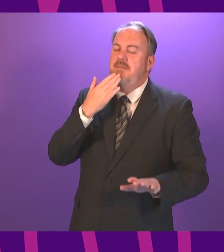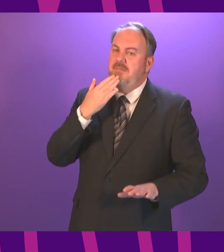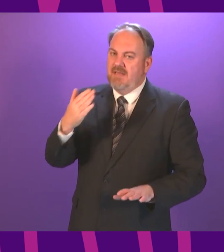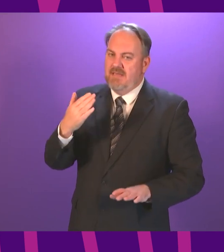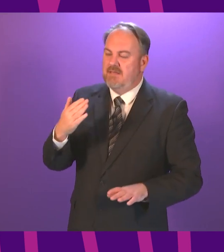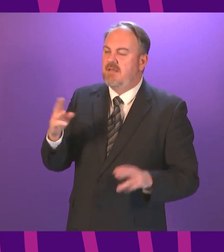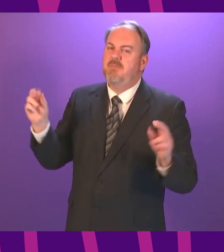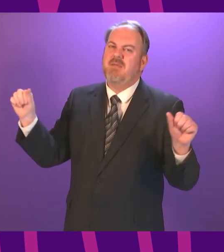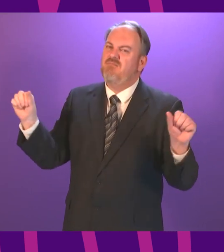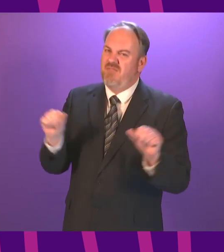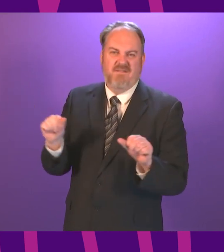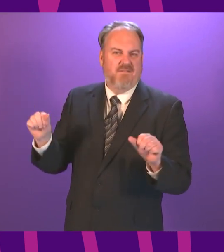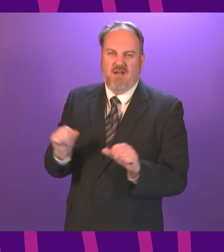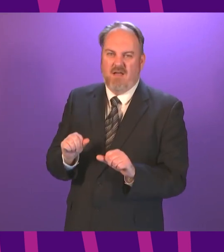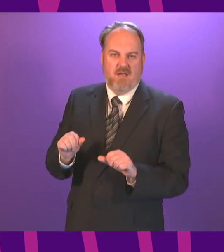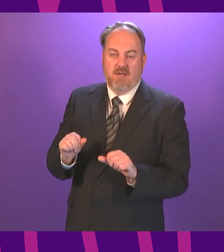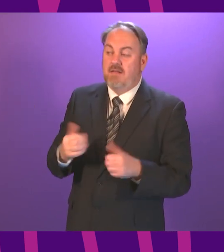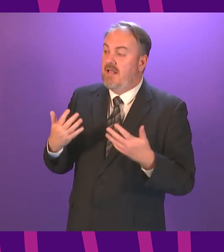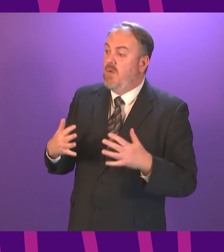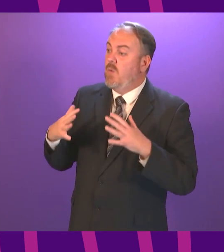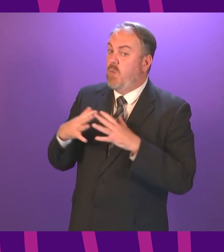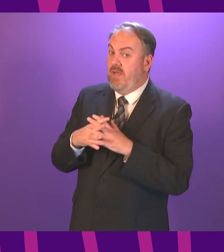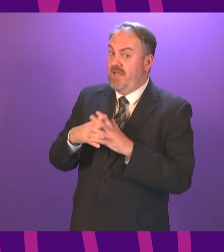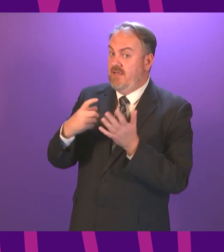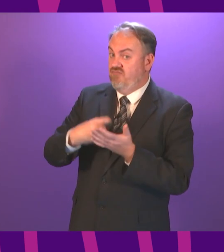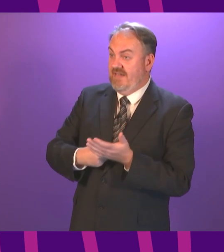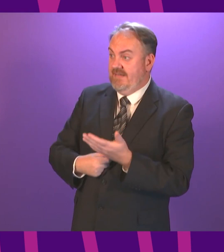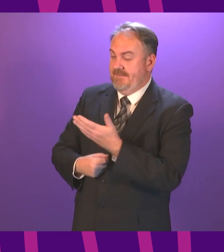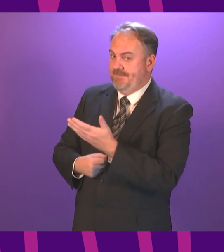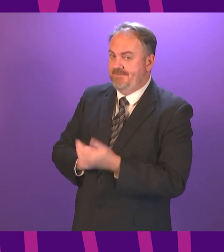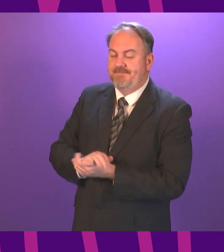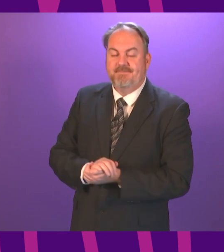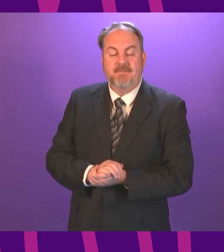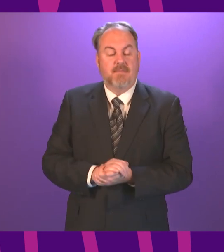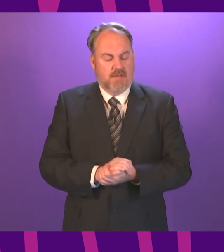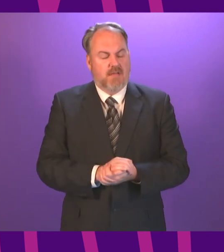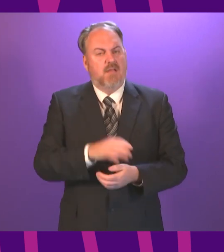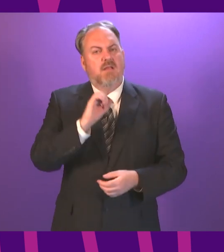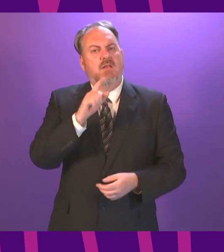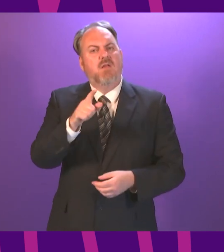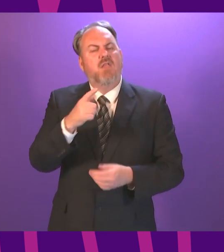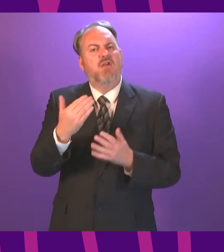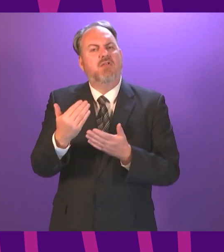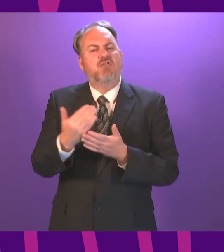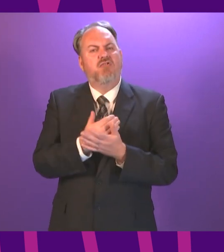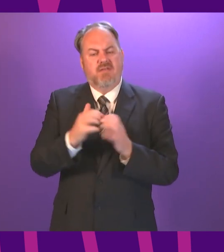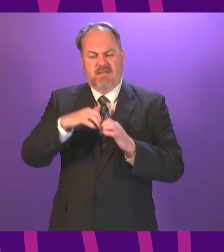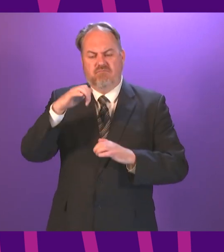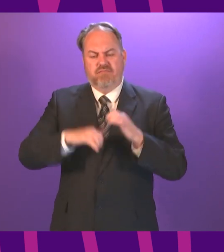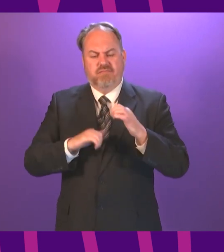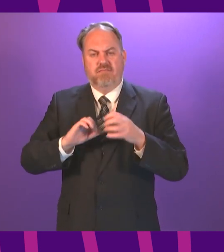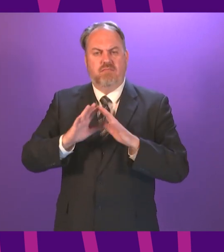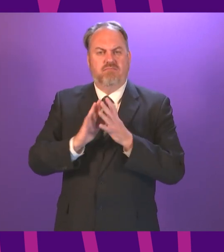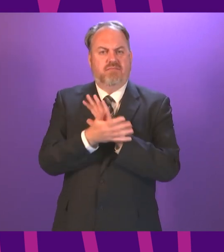responses could be succinct, and I call Willie Rennie. To ask the Scottish Government whether the reported security flaw in the vaccination status letter